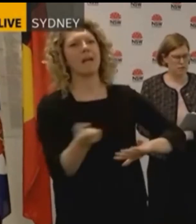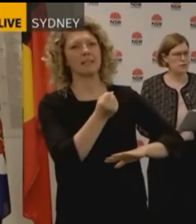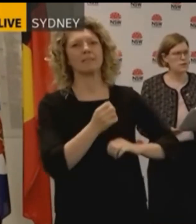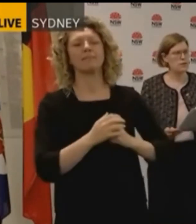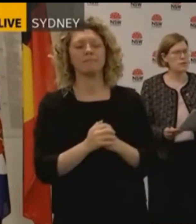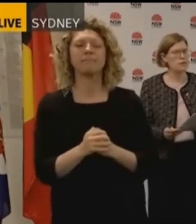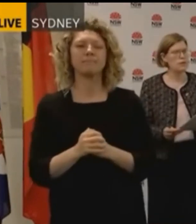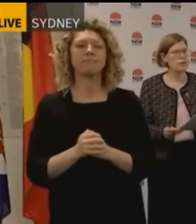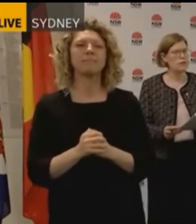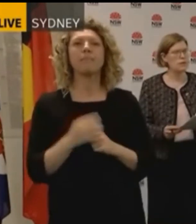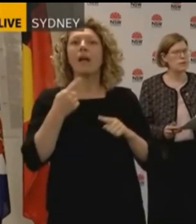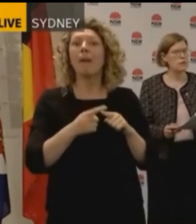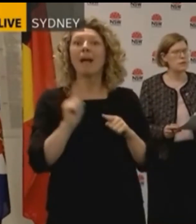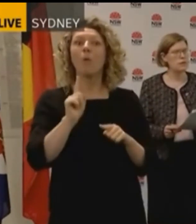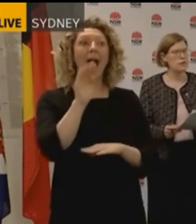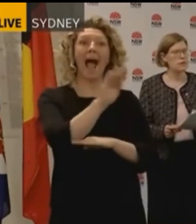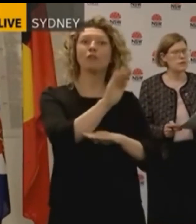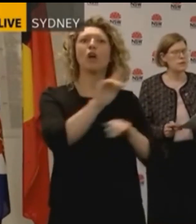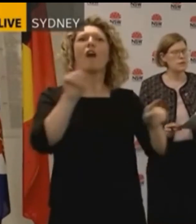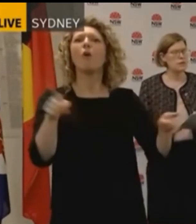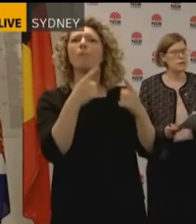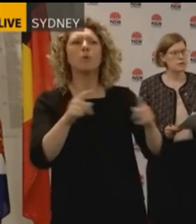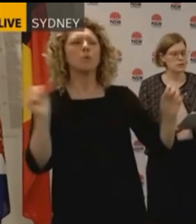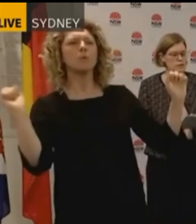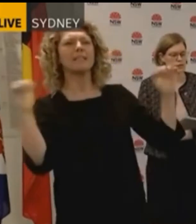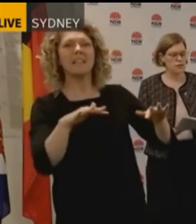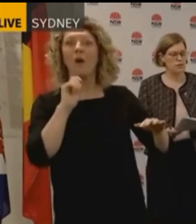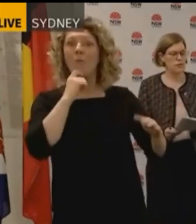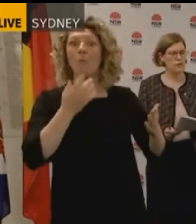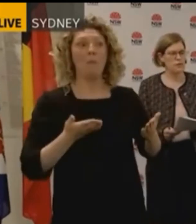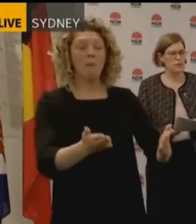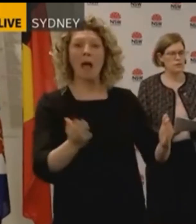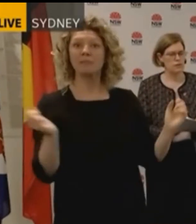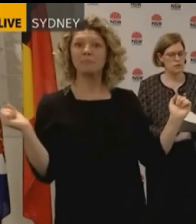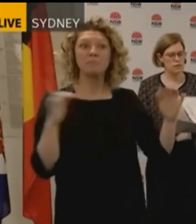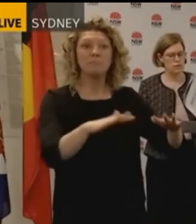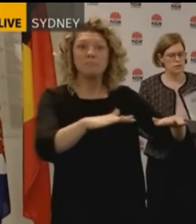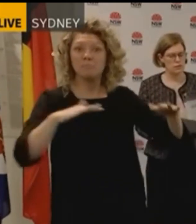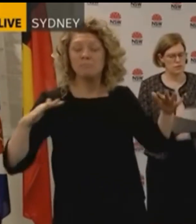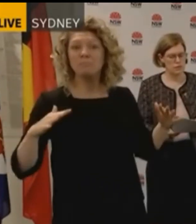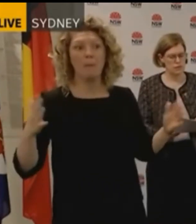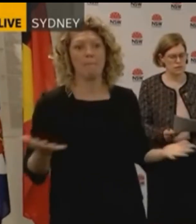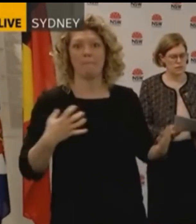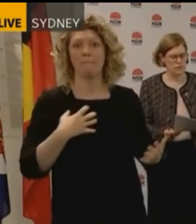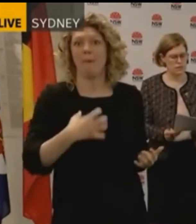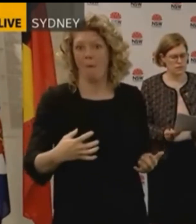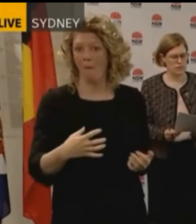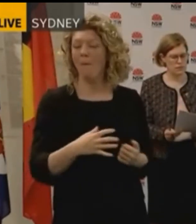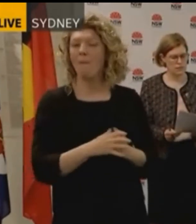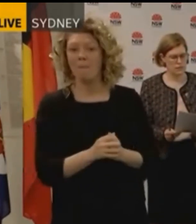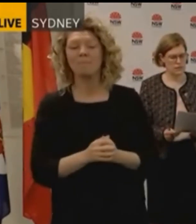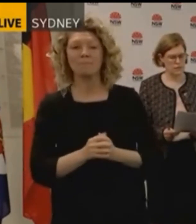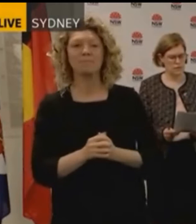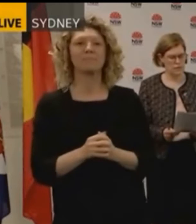performances will also have increased number of people in participating in those events whether they're the participants that the players but also